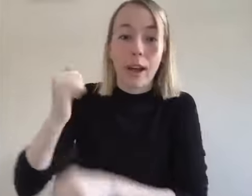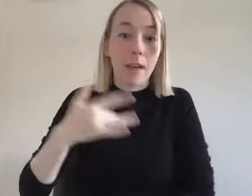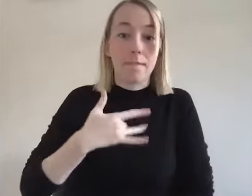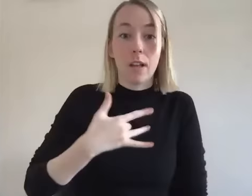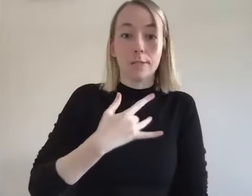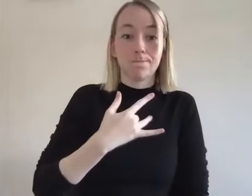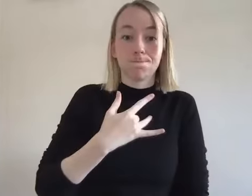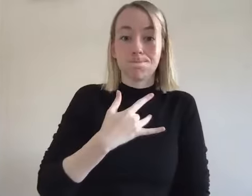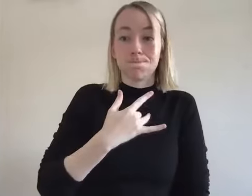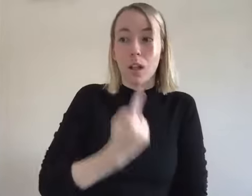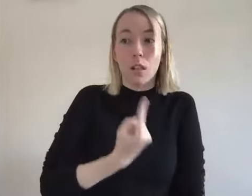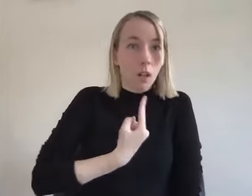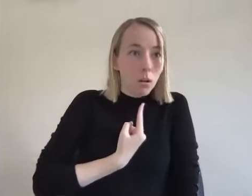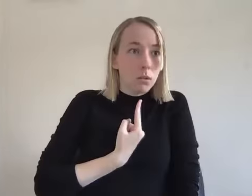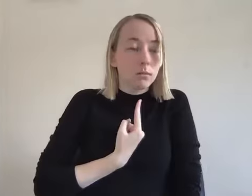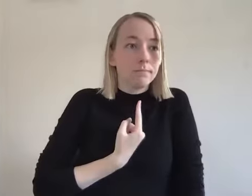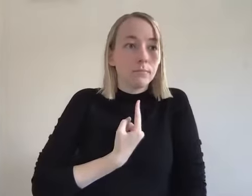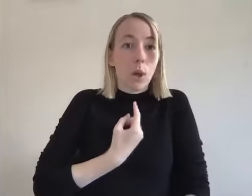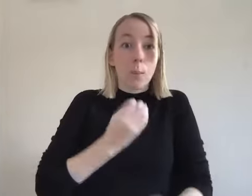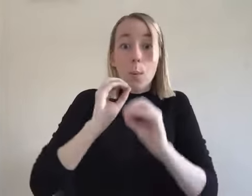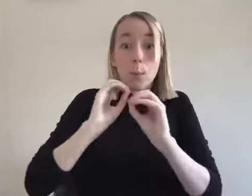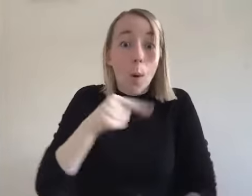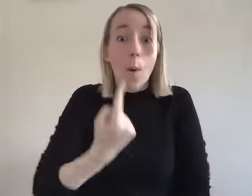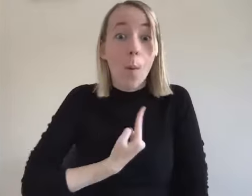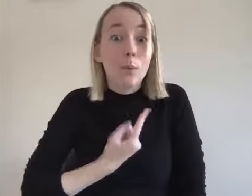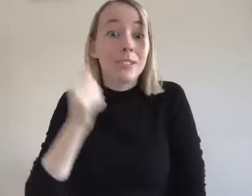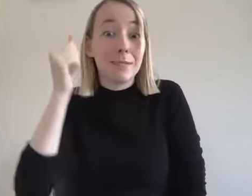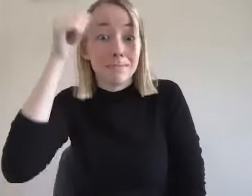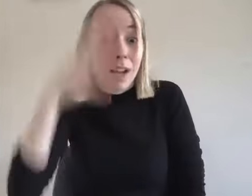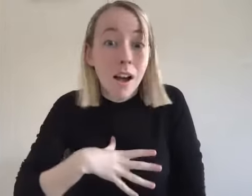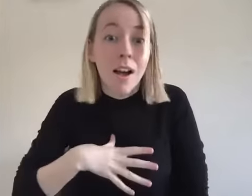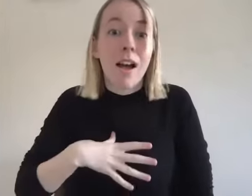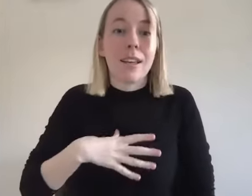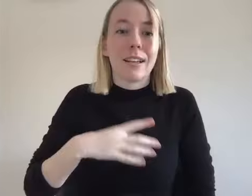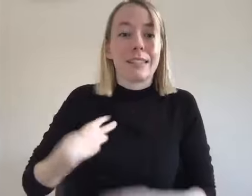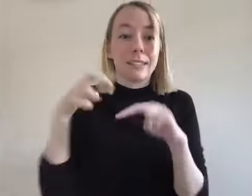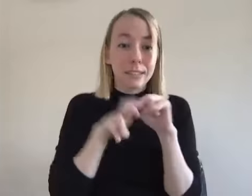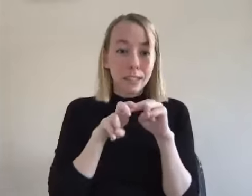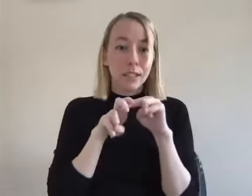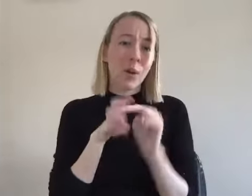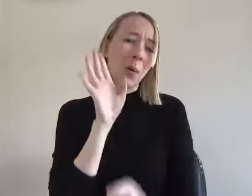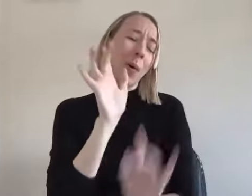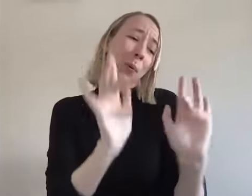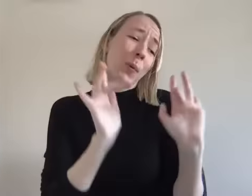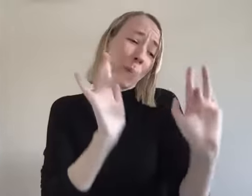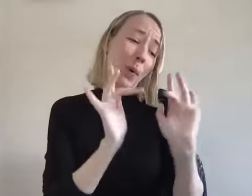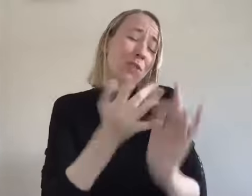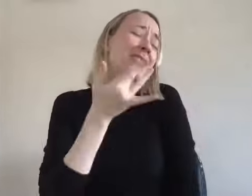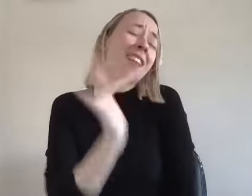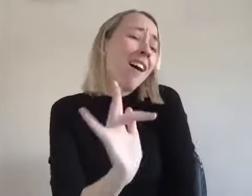when i felt unwanted and loved and alone in meetings when i was the only guy in my 20s when i would sit in the room and have people tell me that oh nick you're